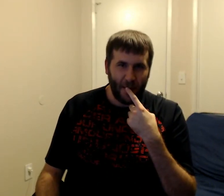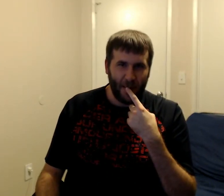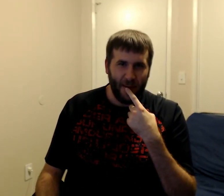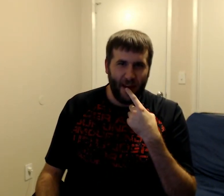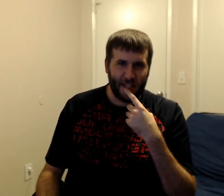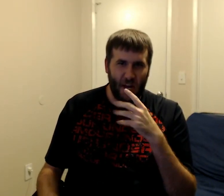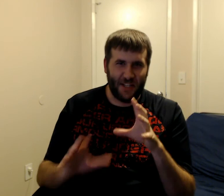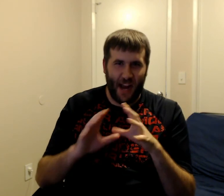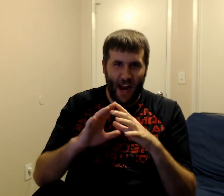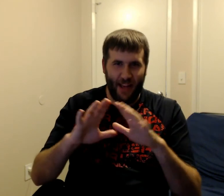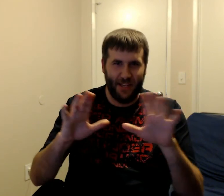It's gone silent.